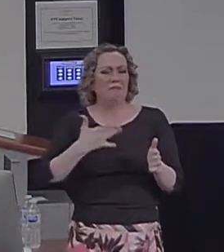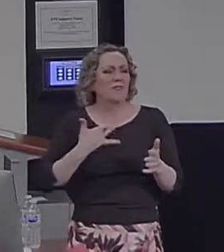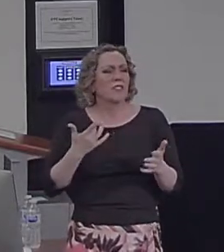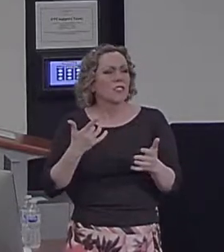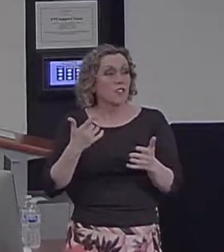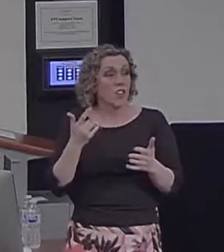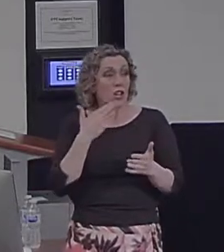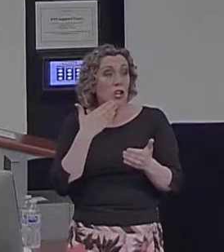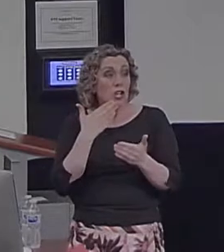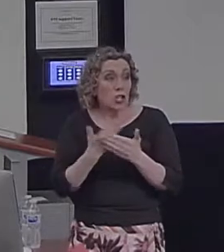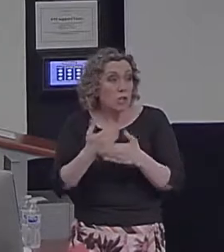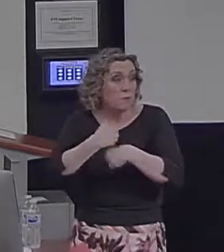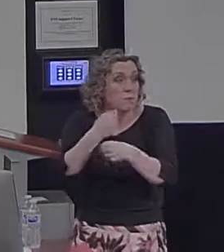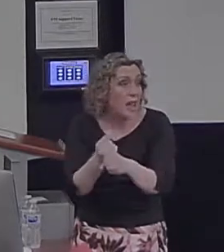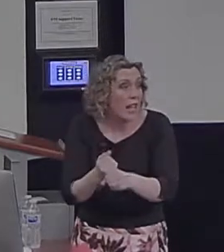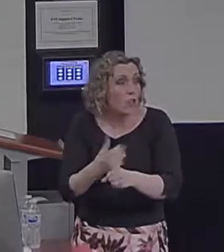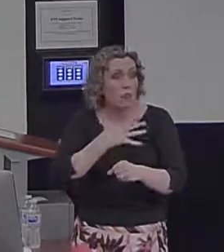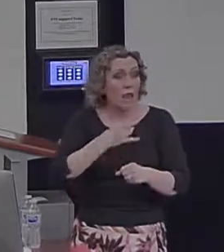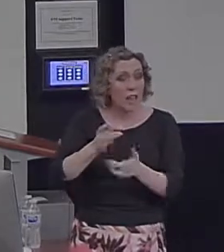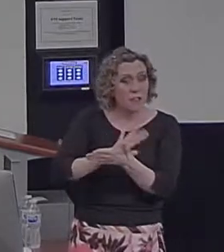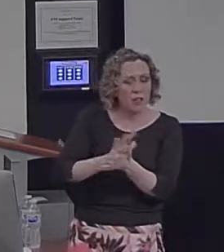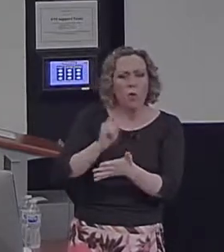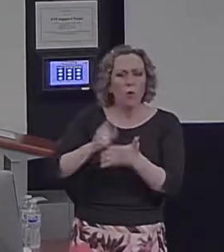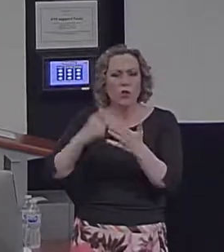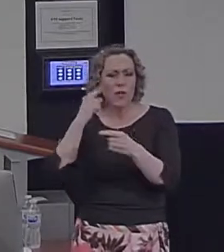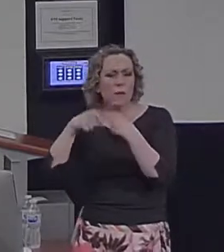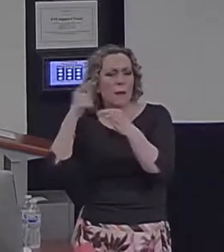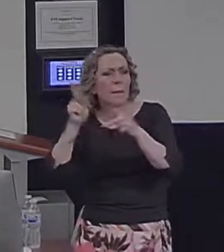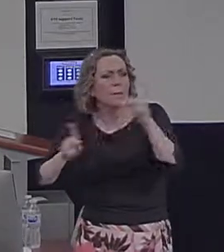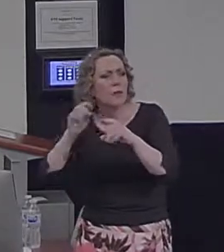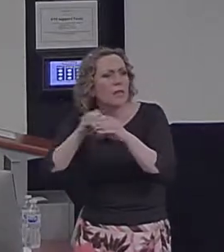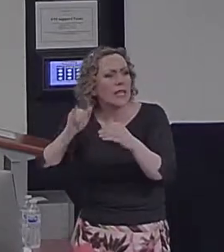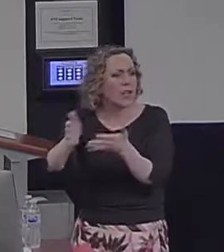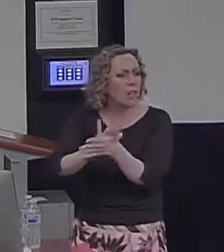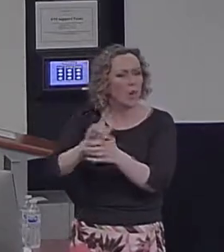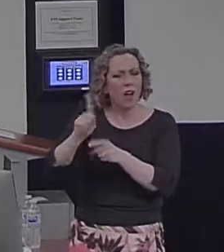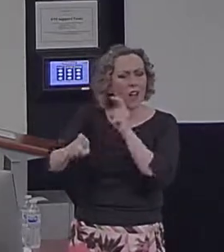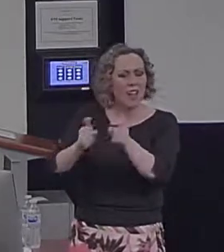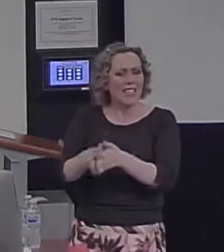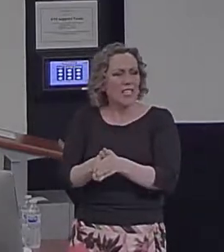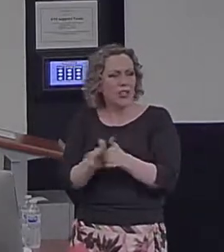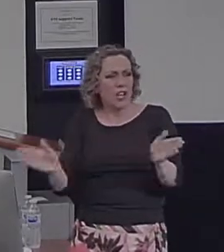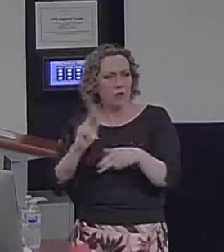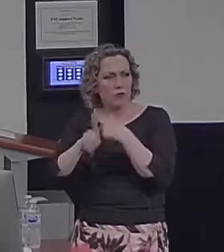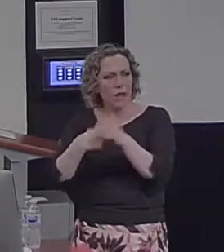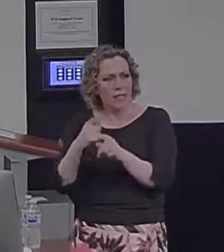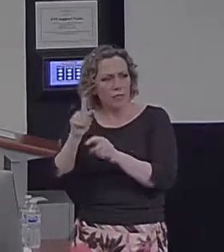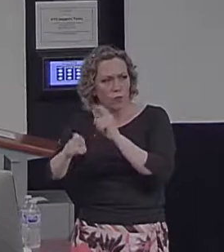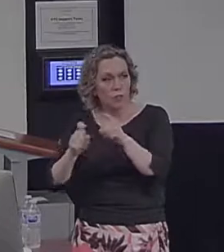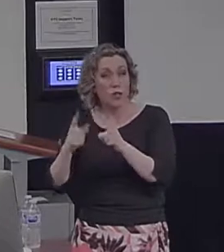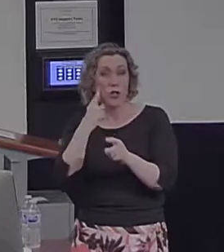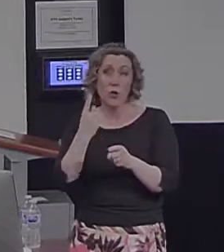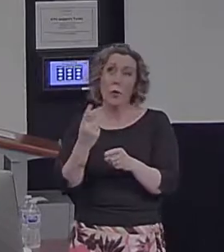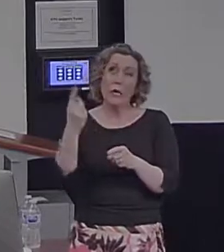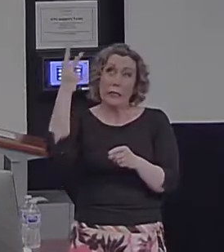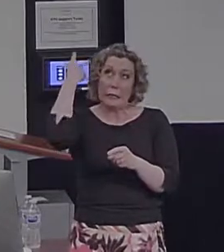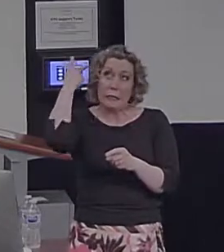think it was? Did you like it? What did you think about the people in the video? So you're thinking back to the video, but you're not retrieving all the